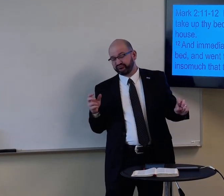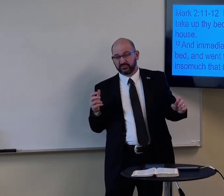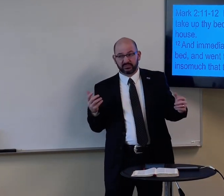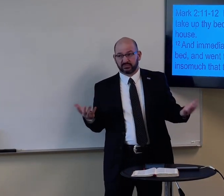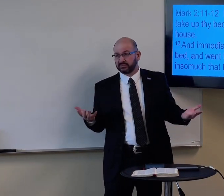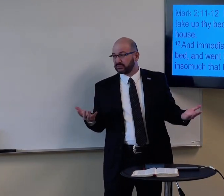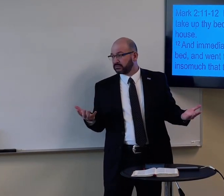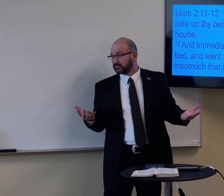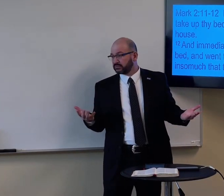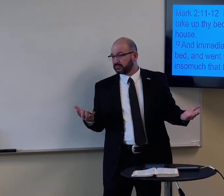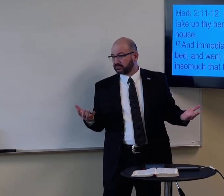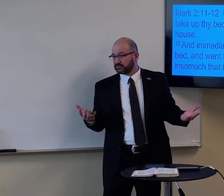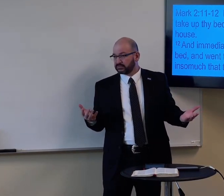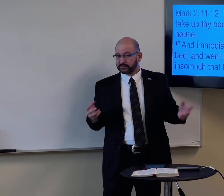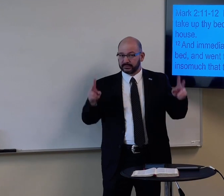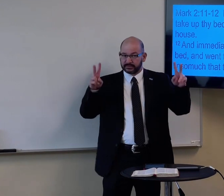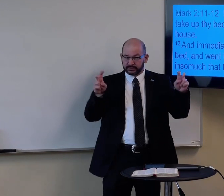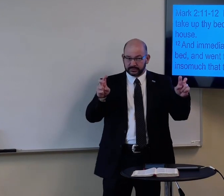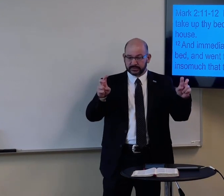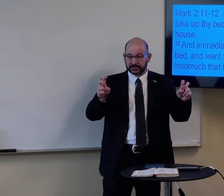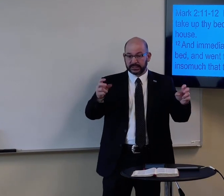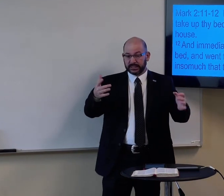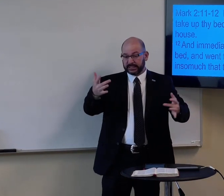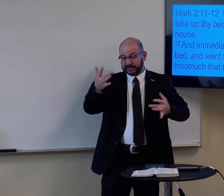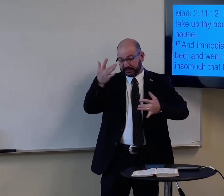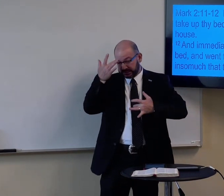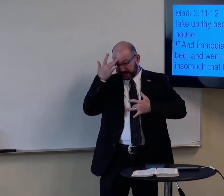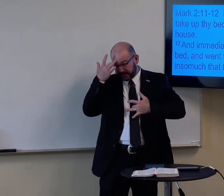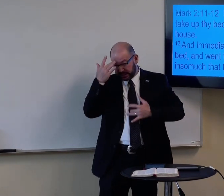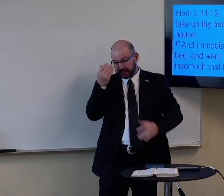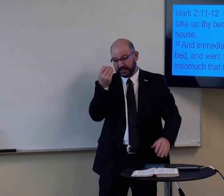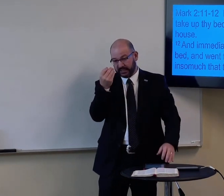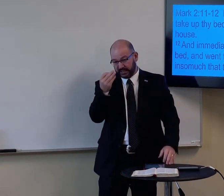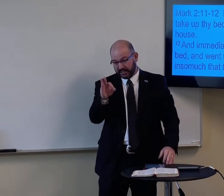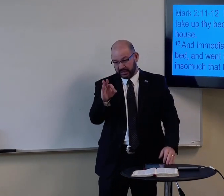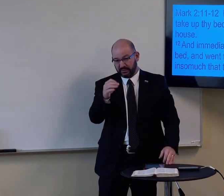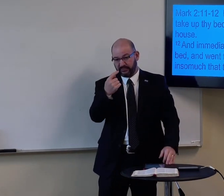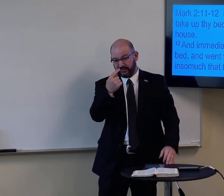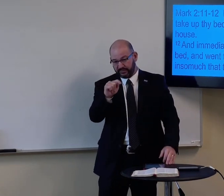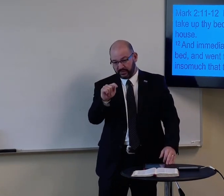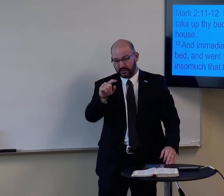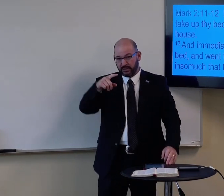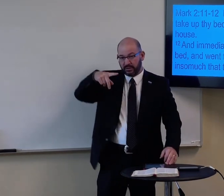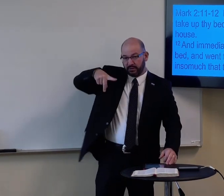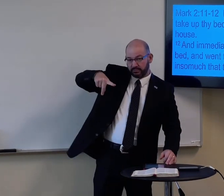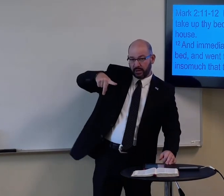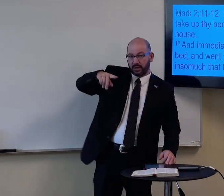man who was laid up, paralyzed, sick of the palsy.